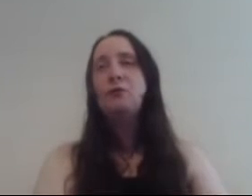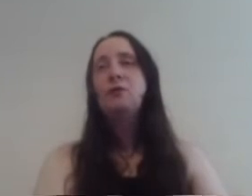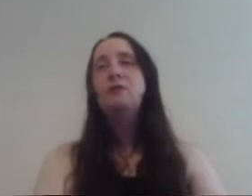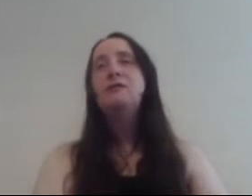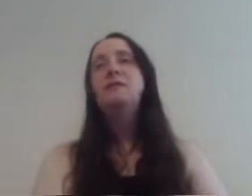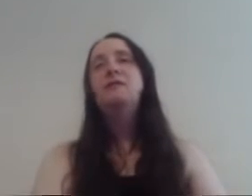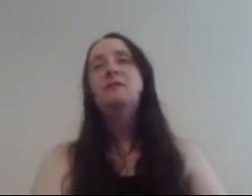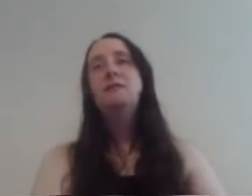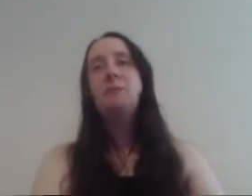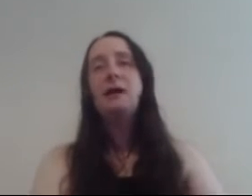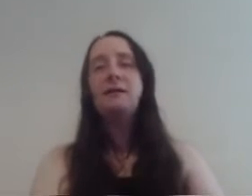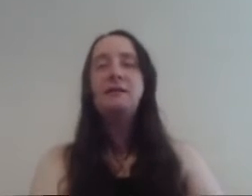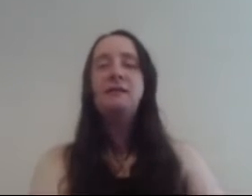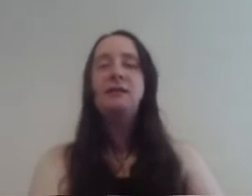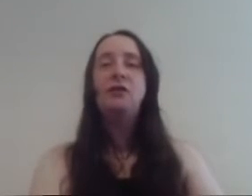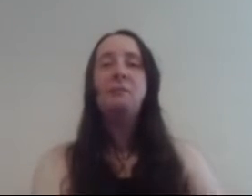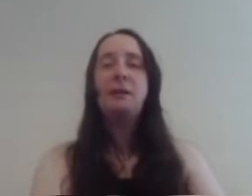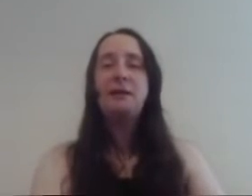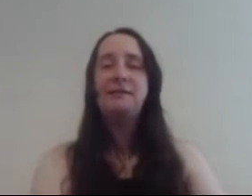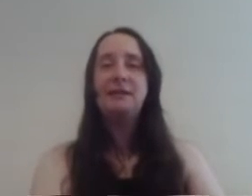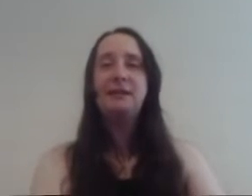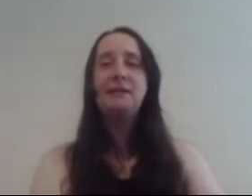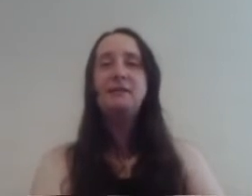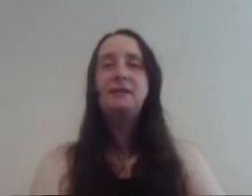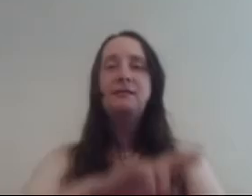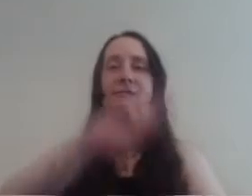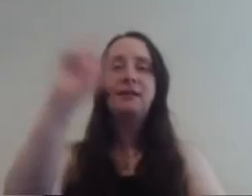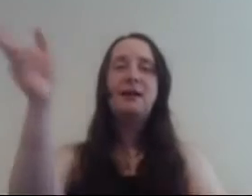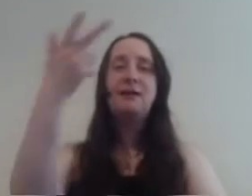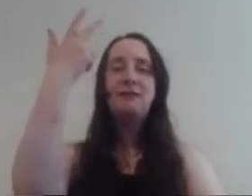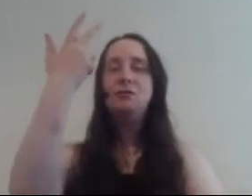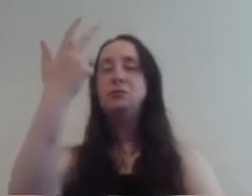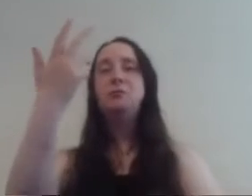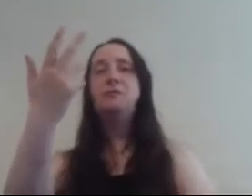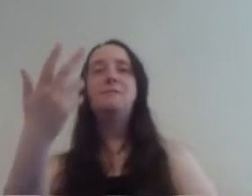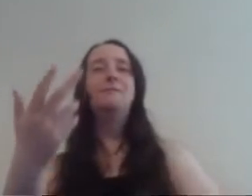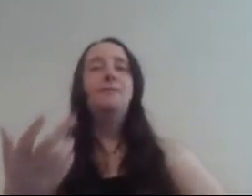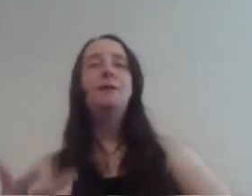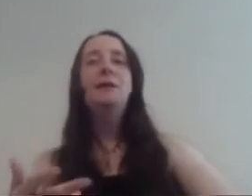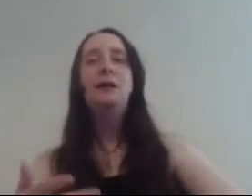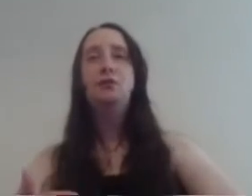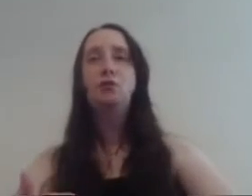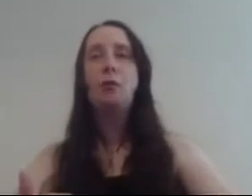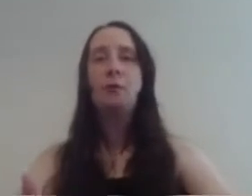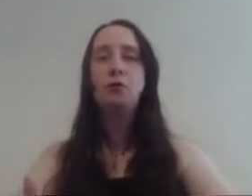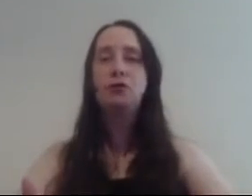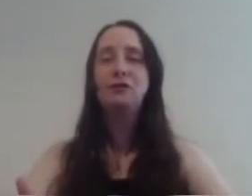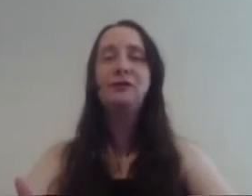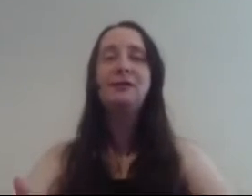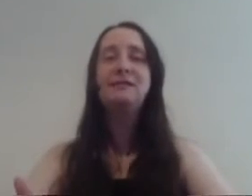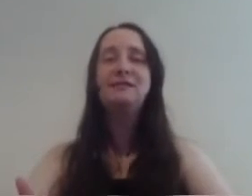marine and turn her back into Selena to that or something and show Robin who she really is